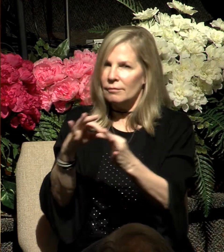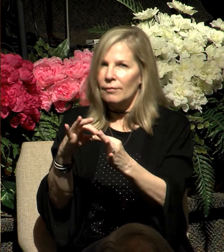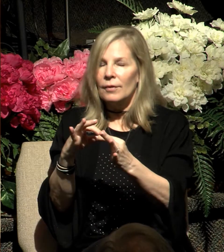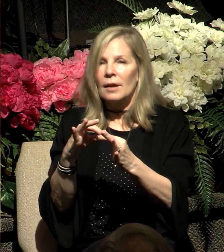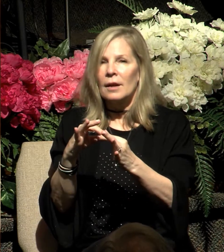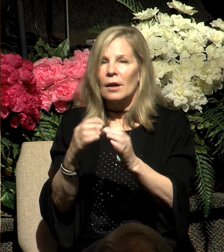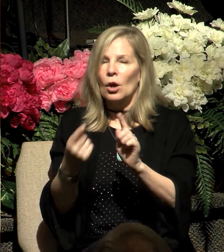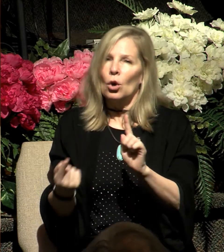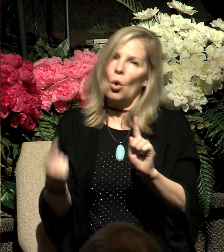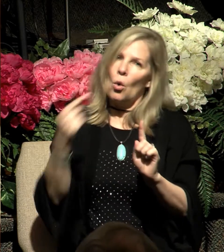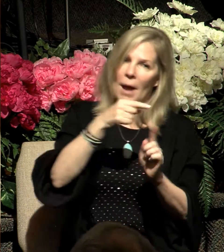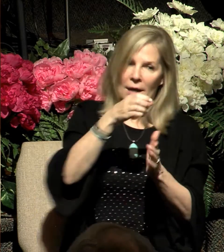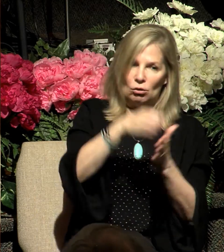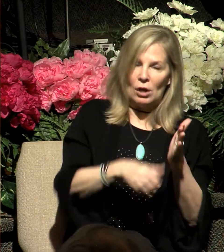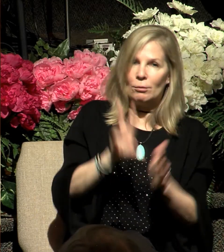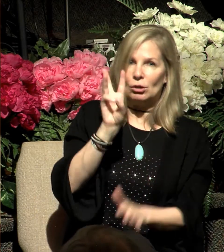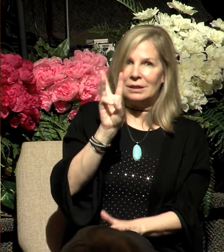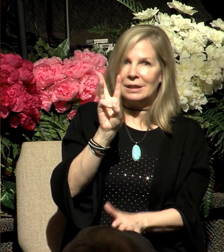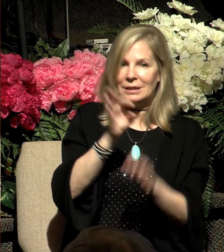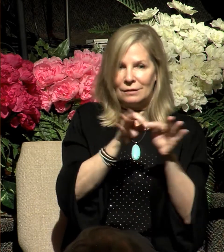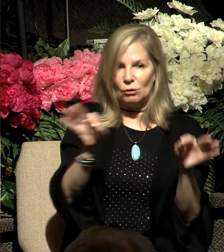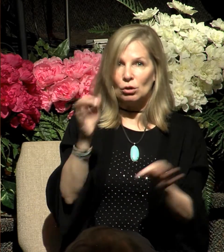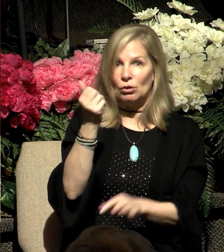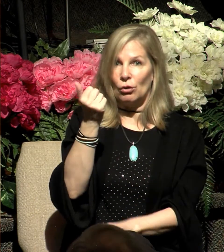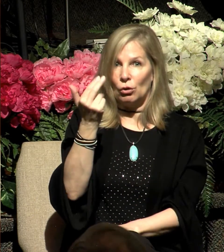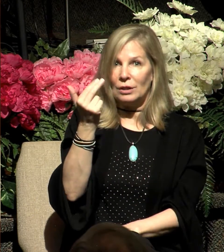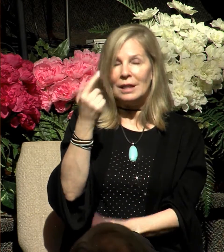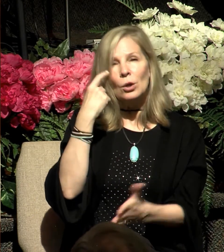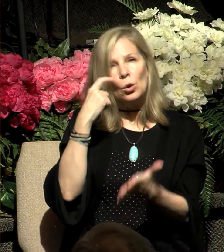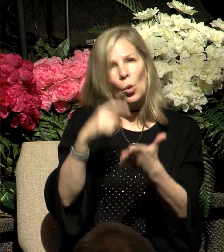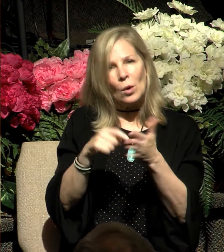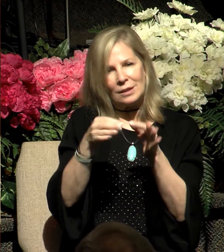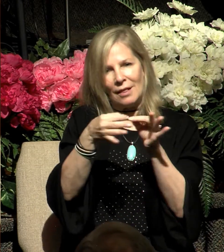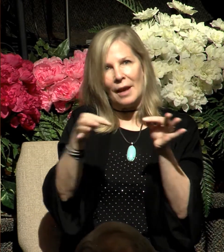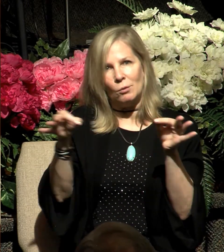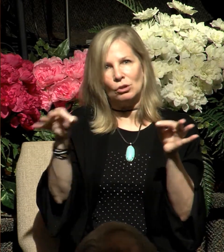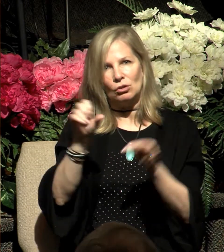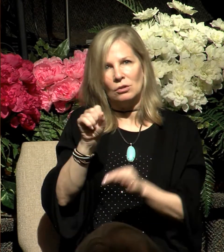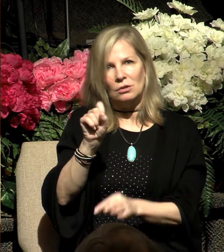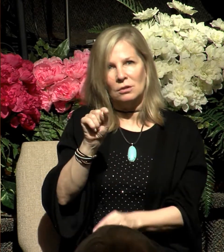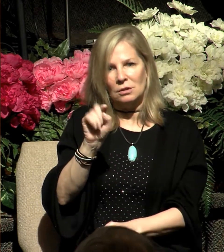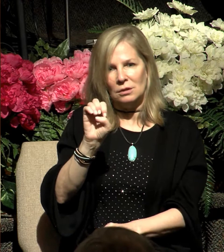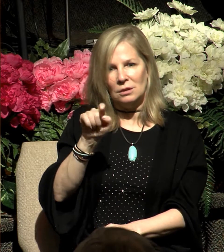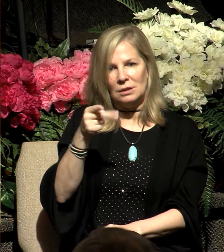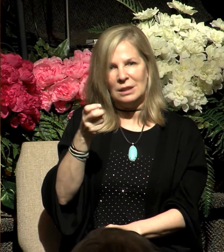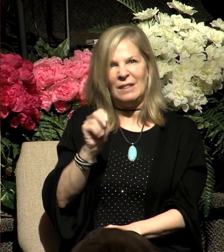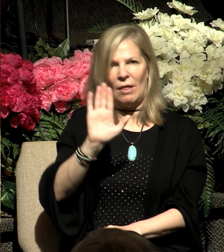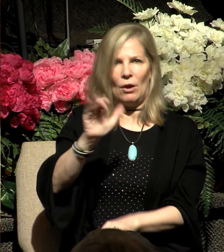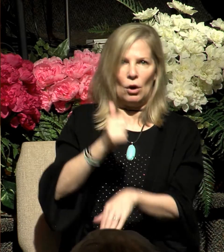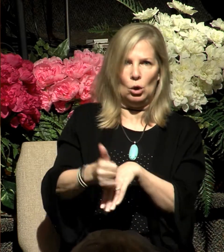chapter 6, verse 13, notice the language of Stephen's accusers. And it might be a little bit clearer.